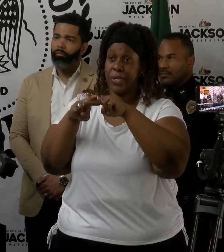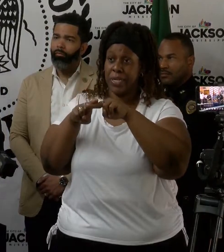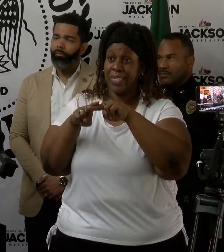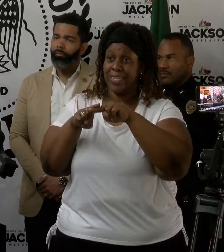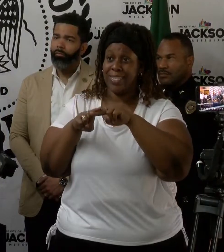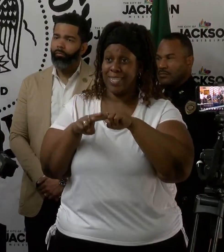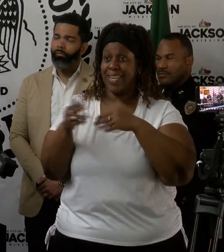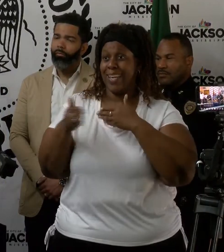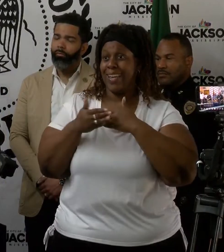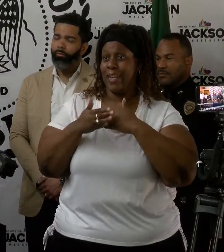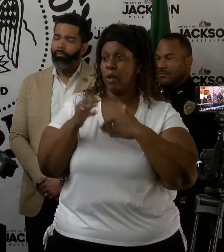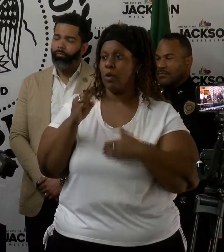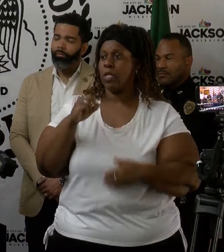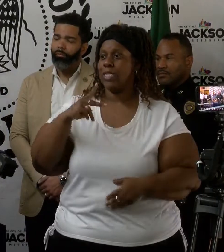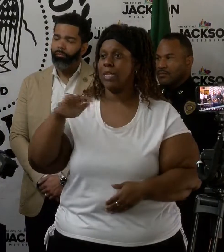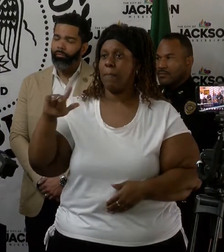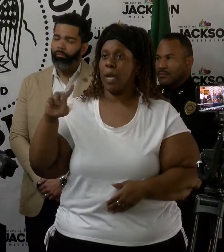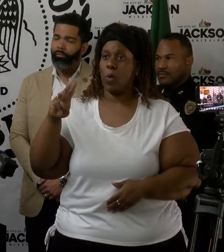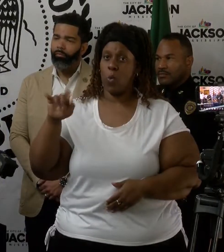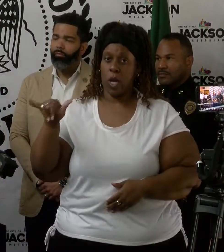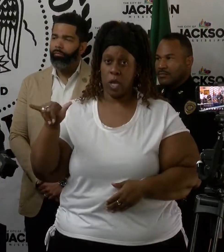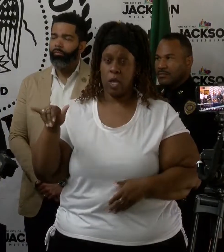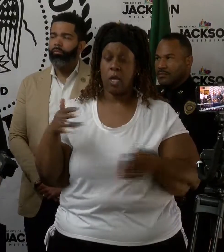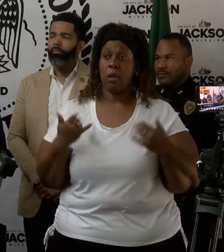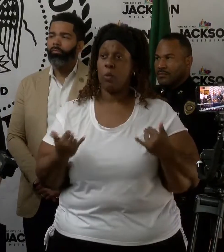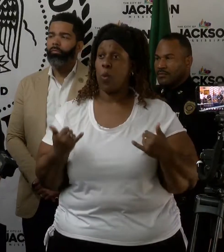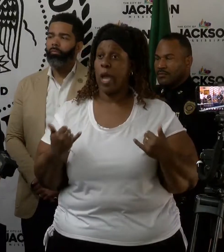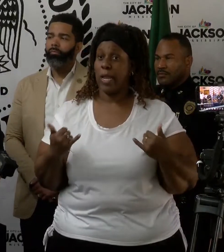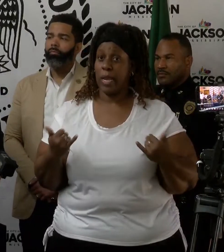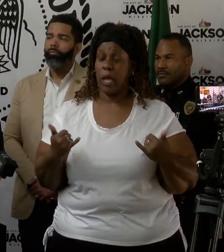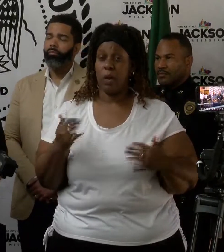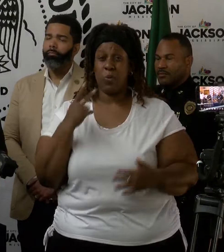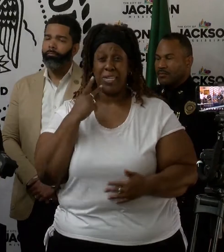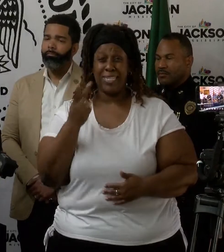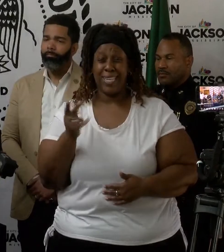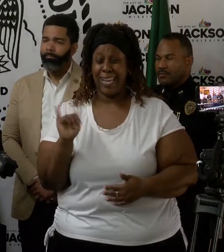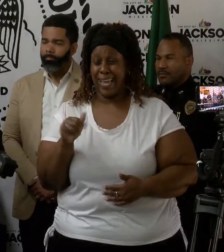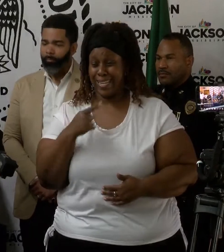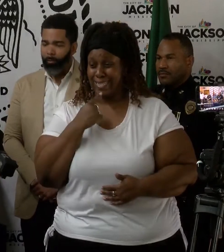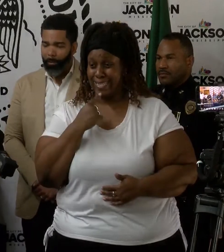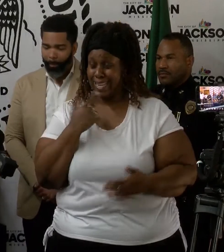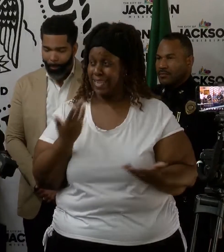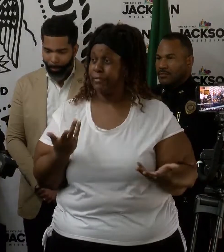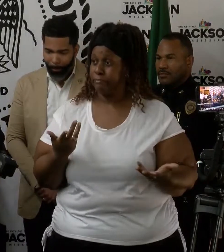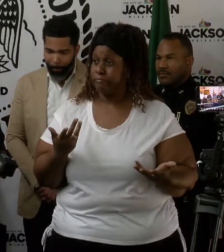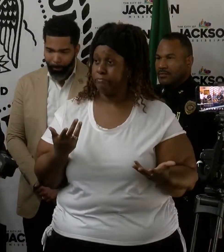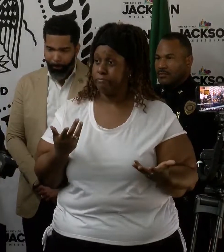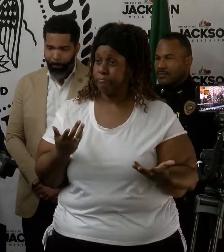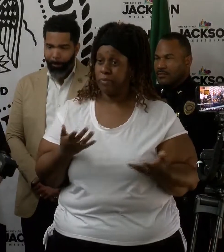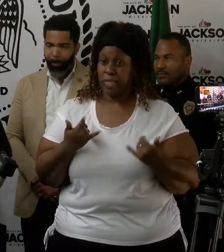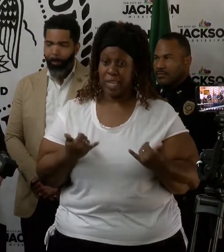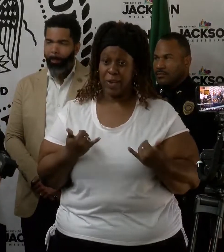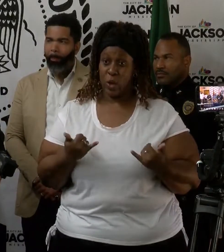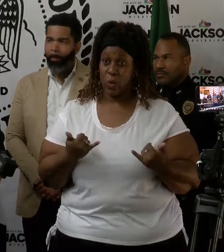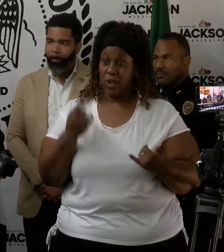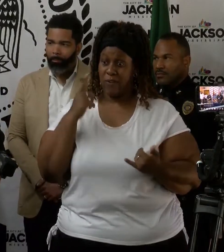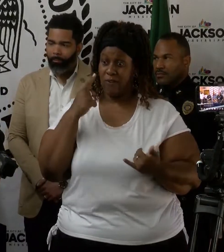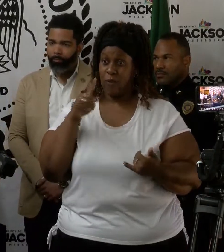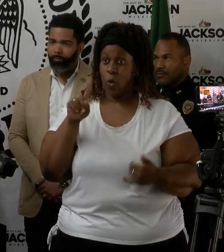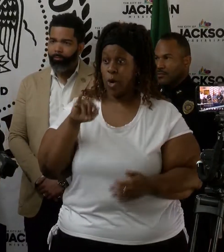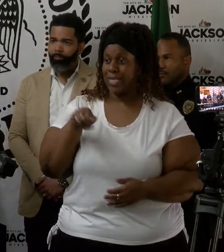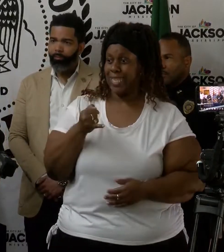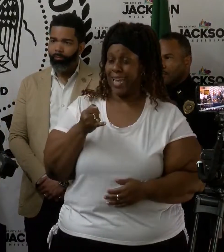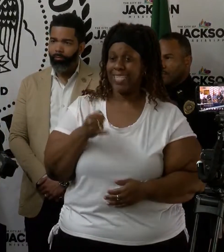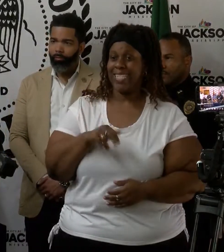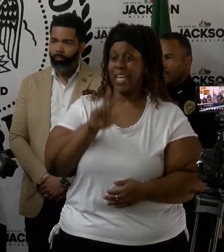spillway. Currently, we're looking at, like you said, right now we have the current stage at Jackson here is at